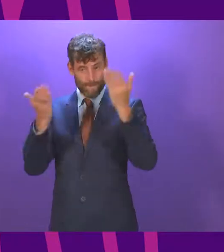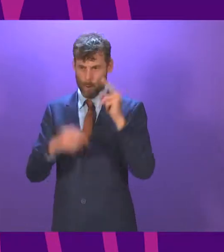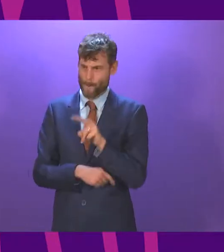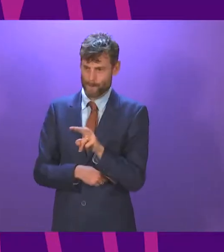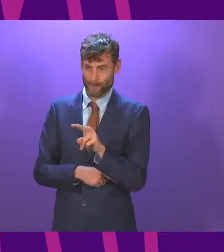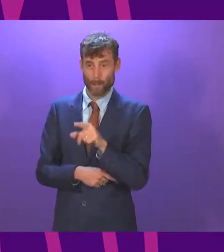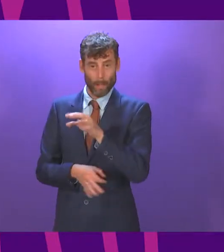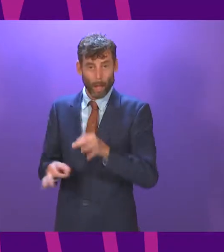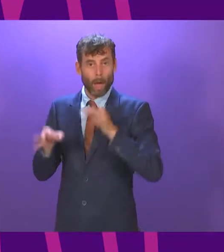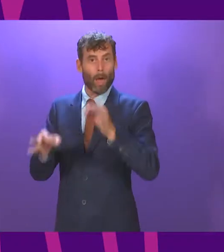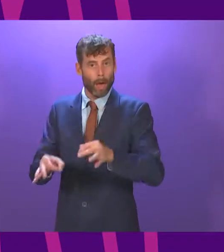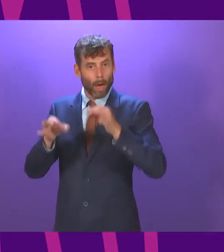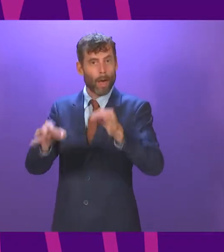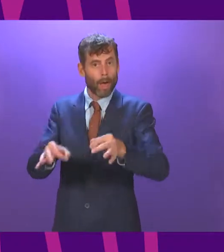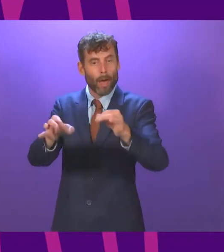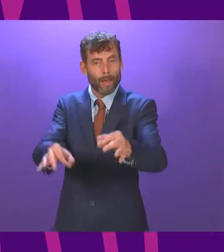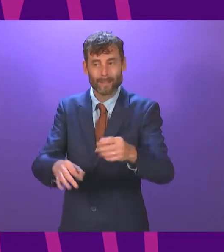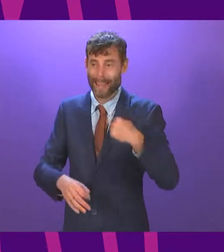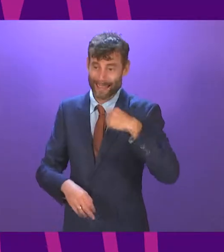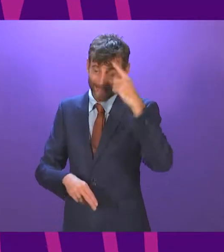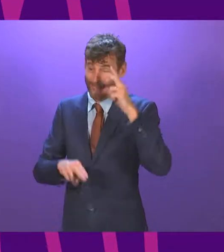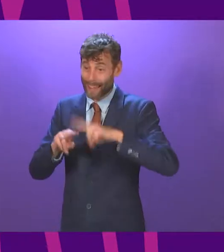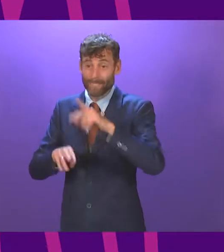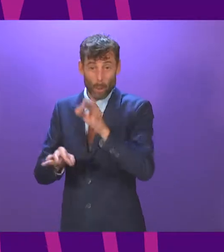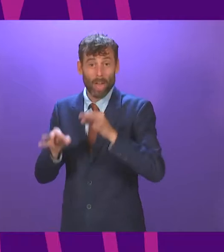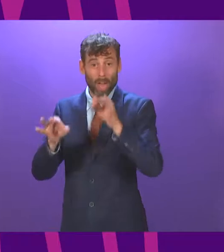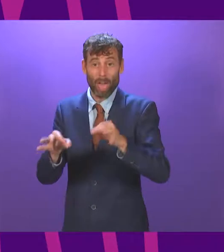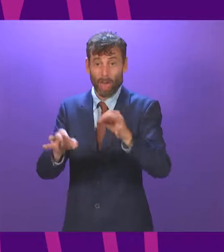be too late to get many renters' lives back on track.